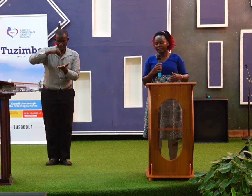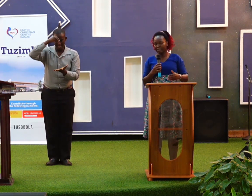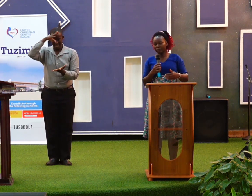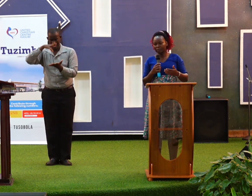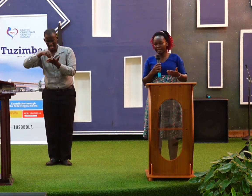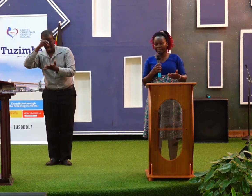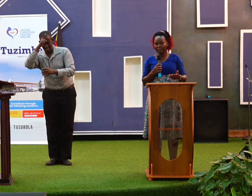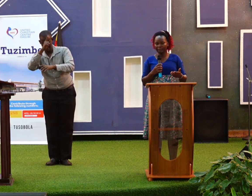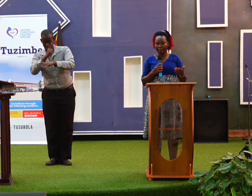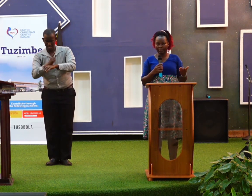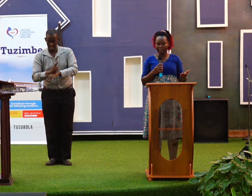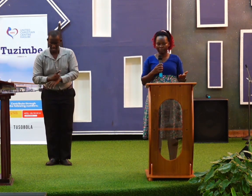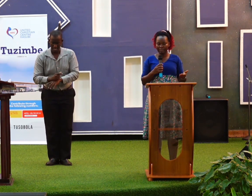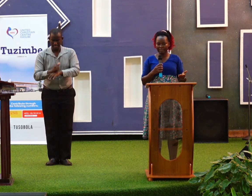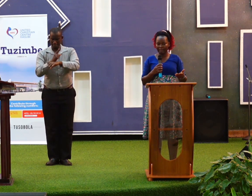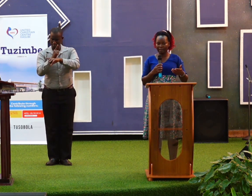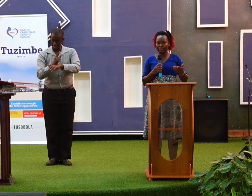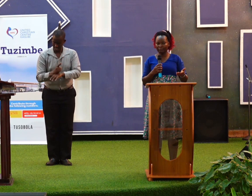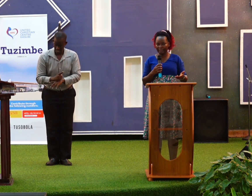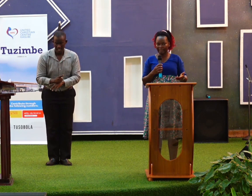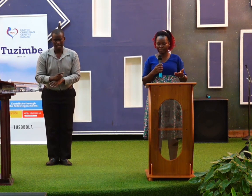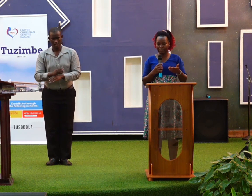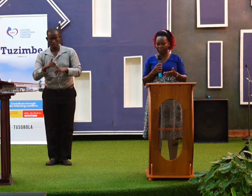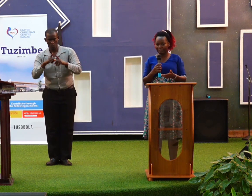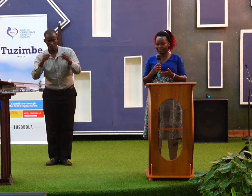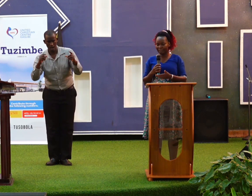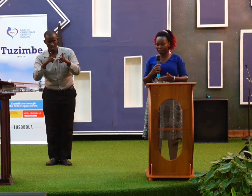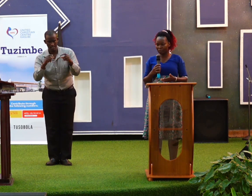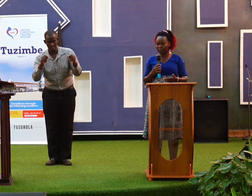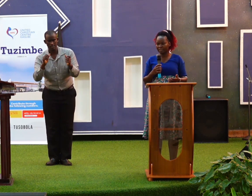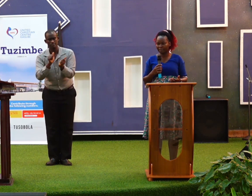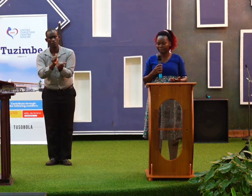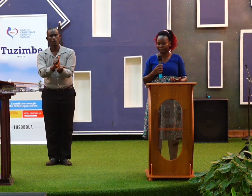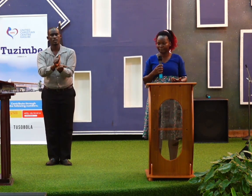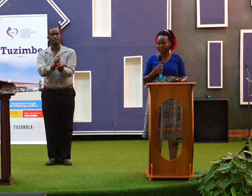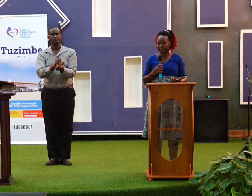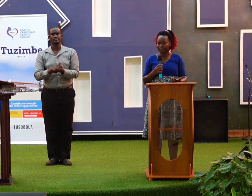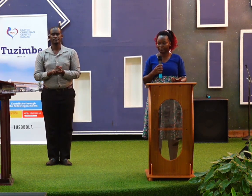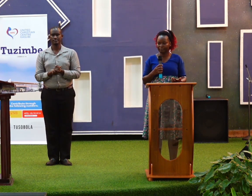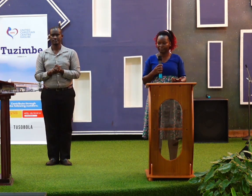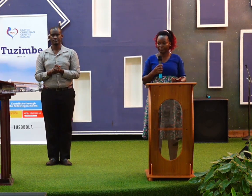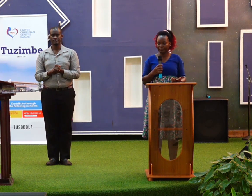And he would learn in regards to the words being taught. He